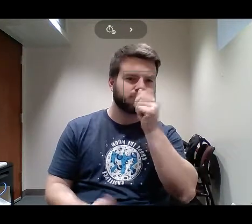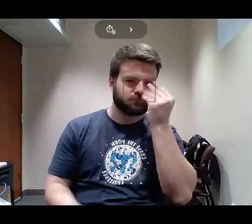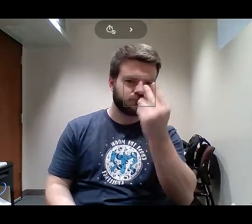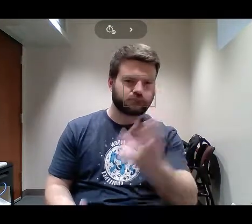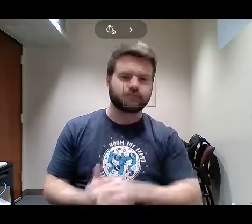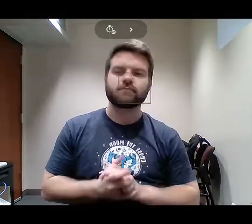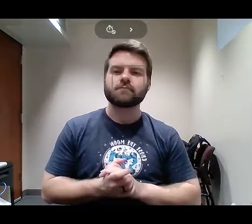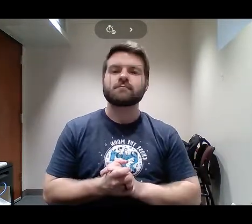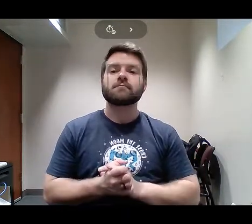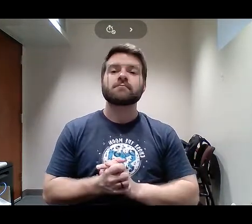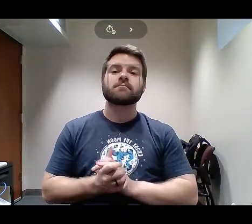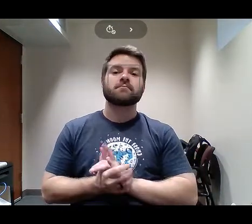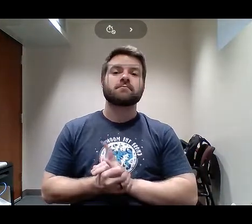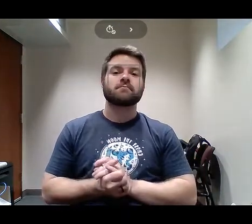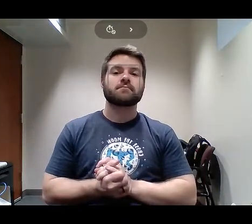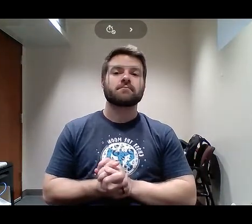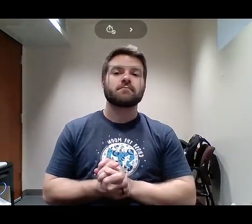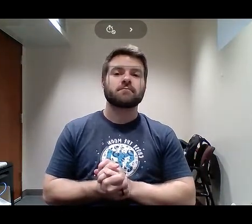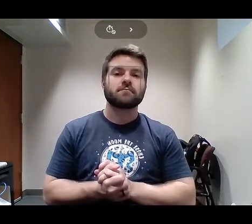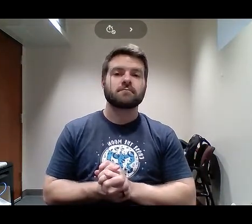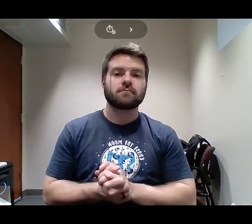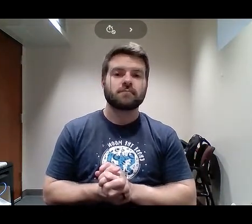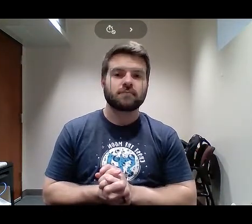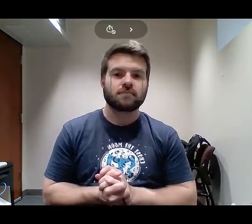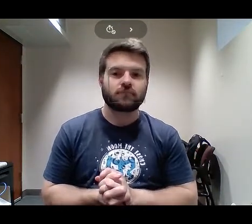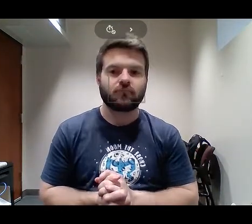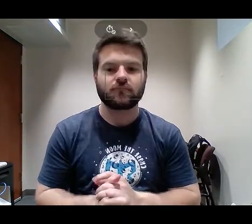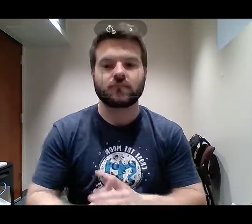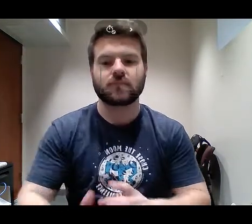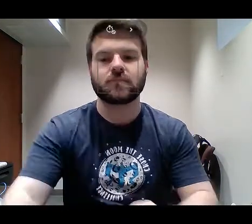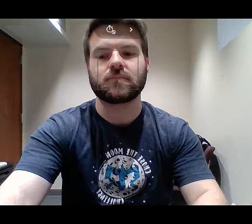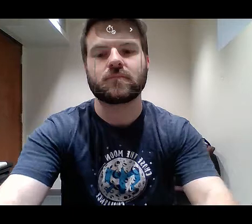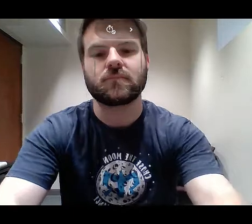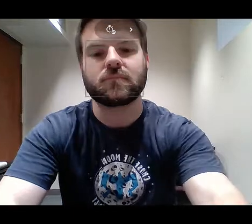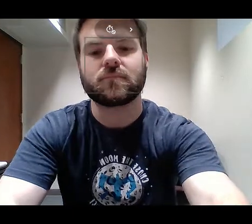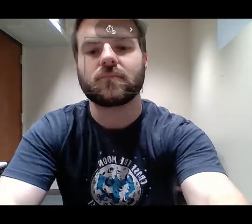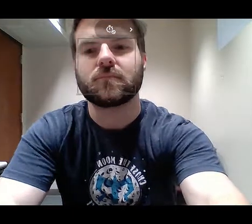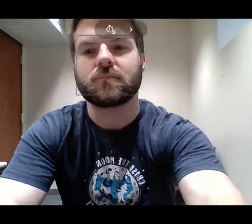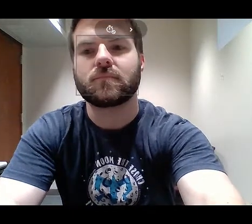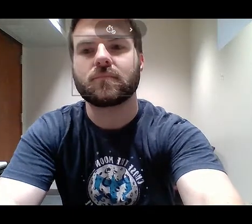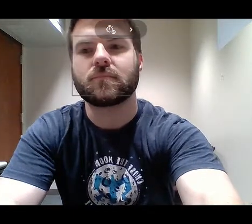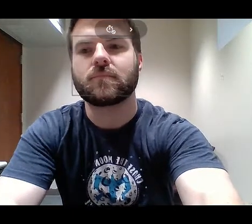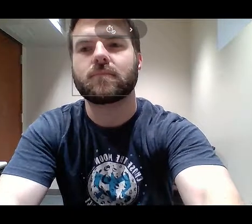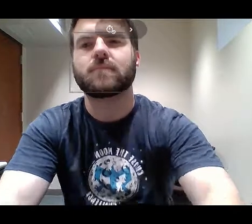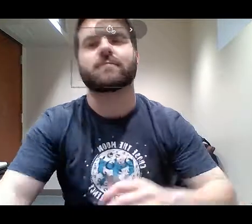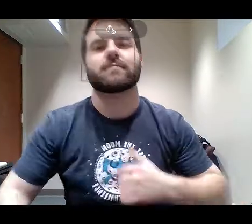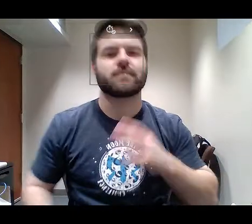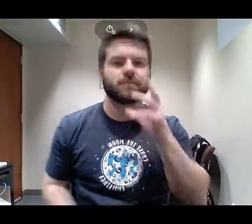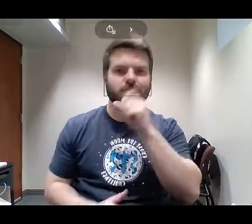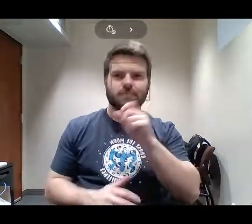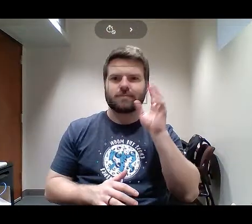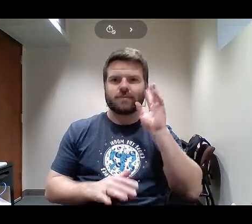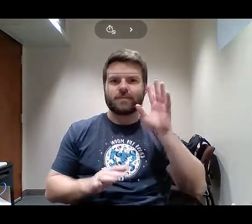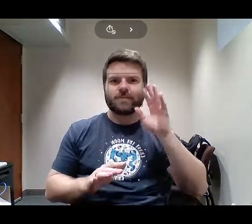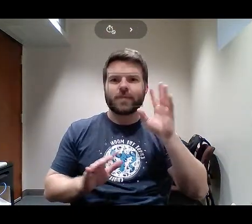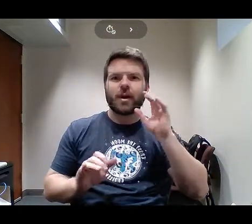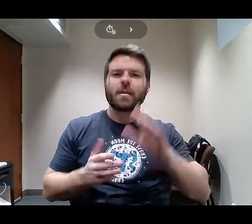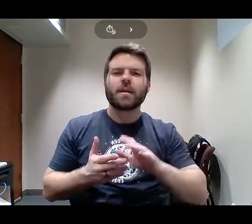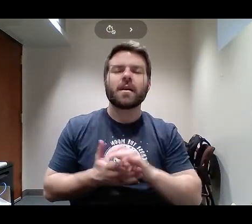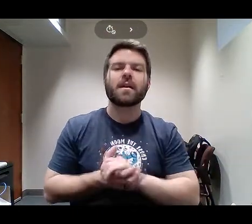Kirby Bumpus, Stanford